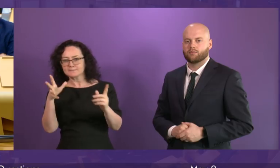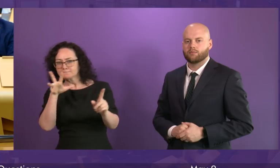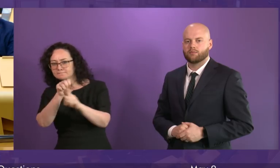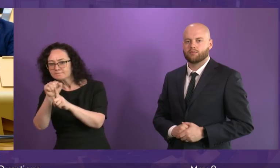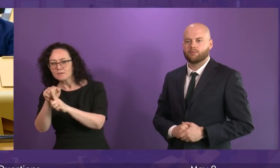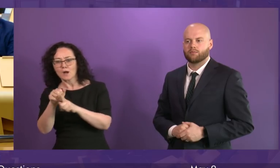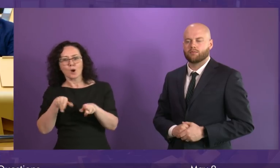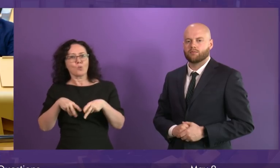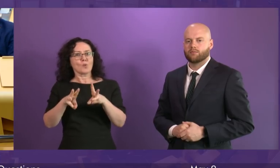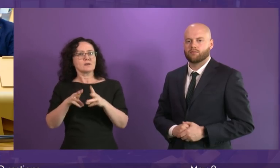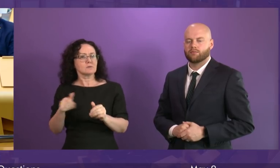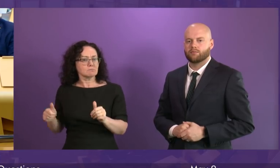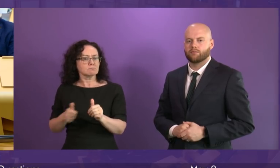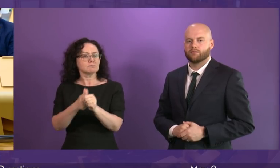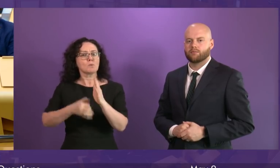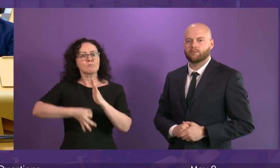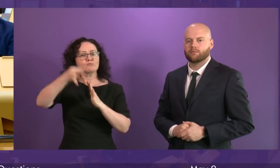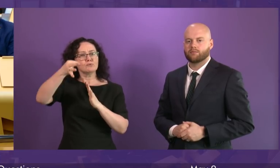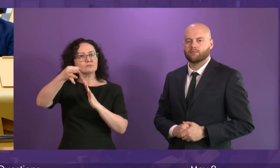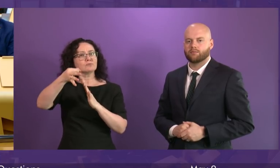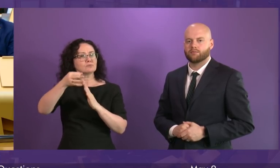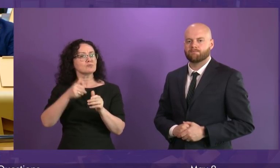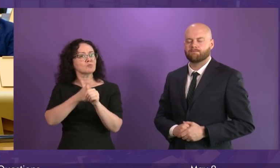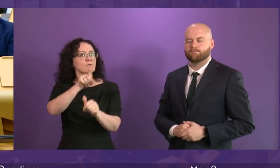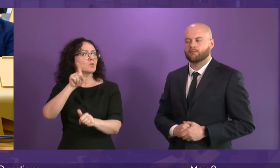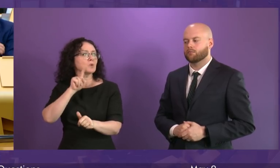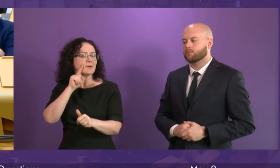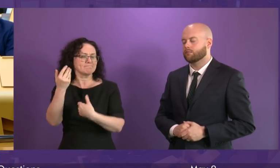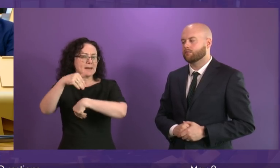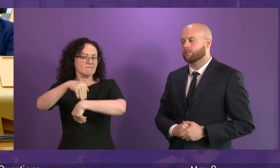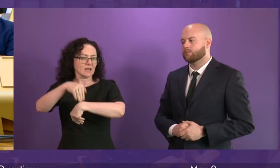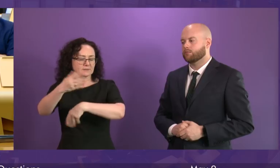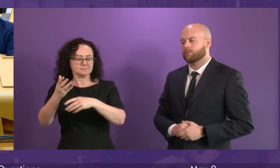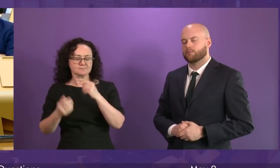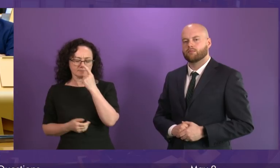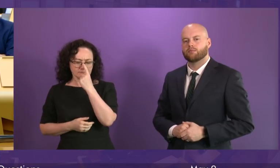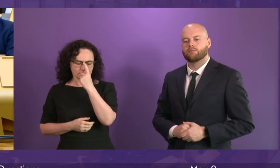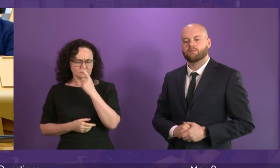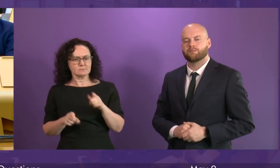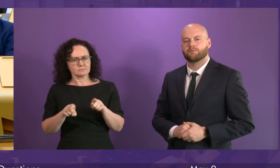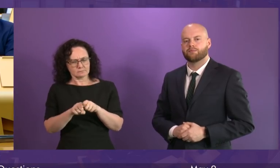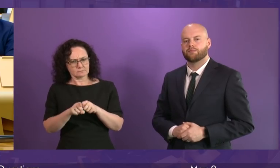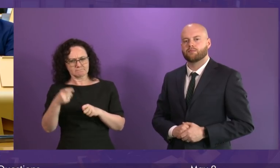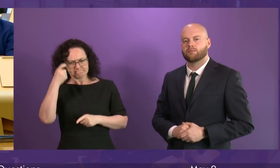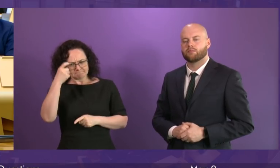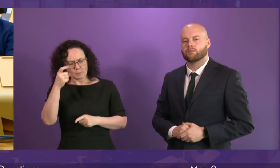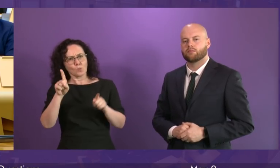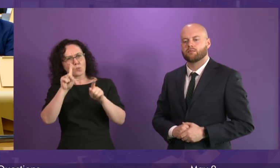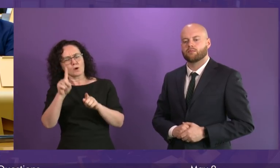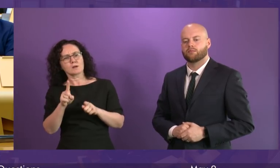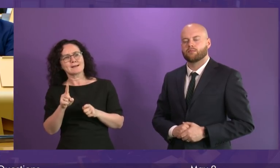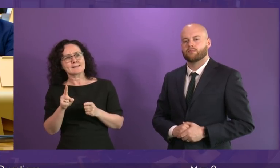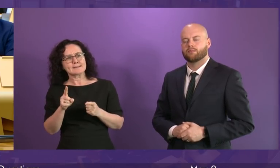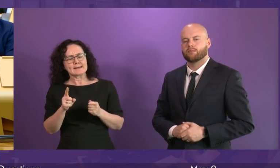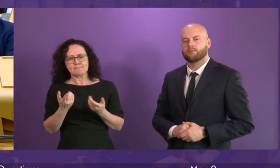support. The groups considering the course of care for women who suffer complications and examining a whole range of issues. met for the